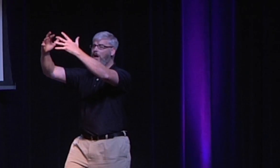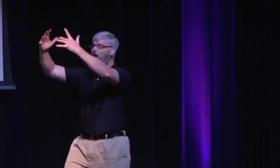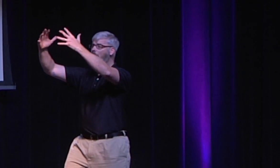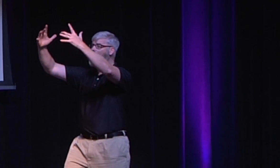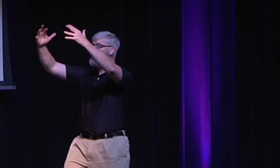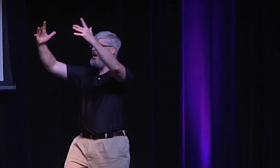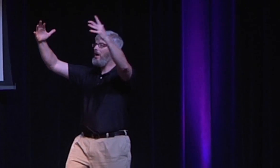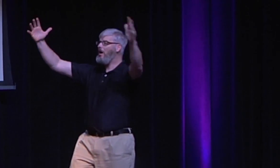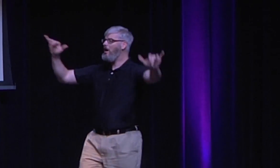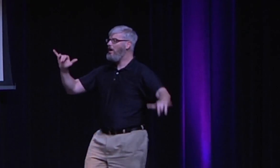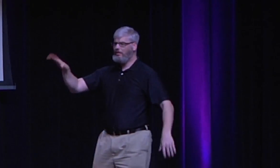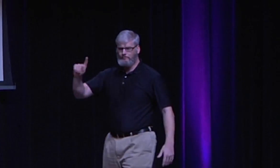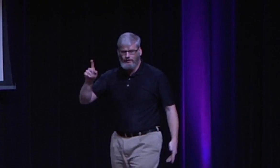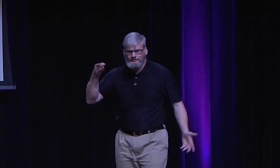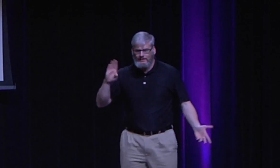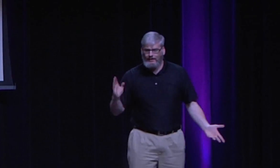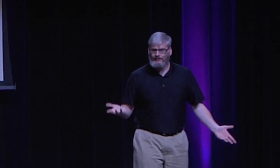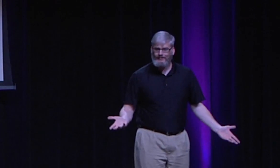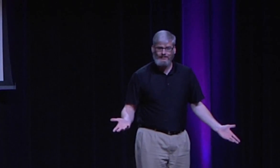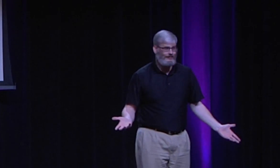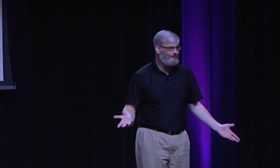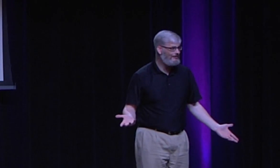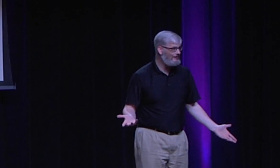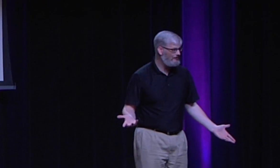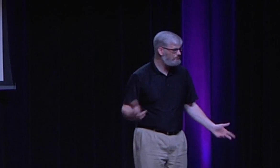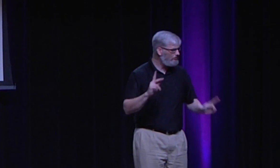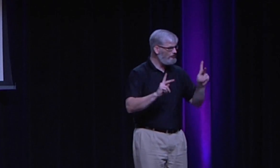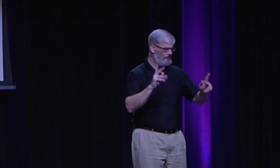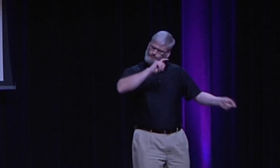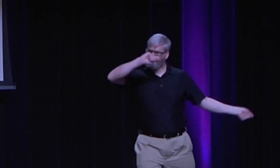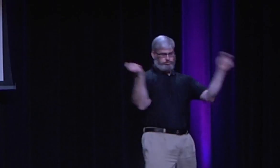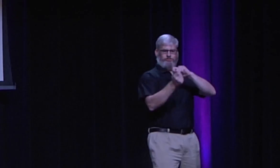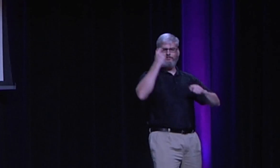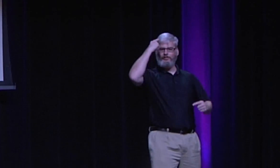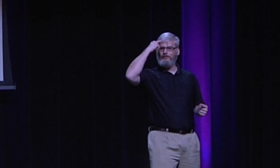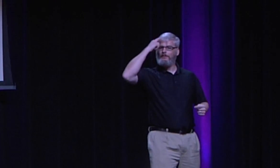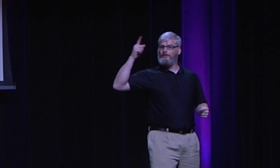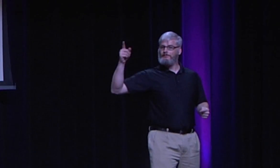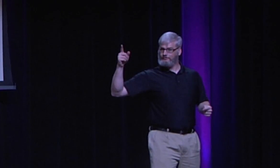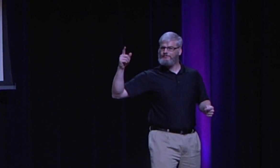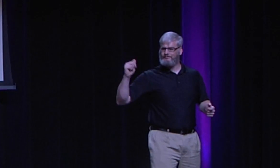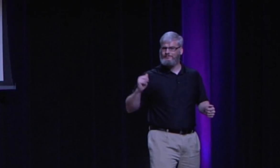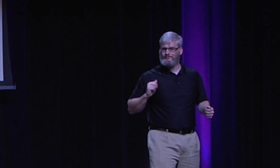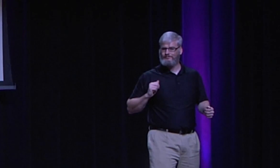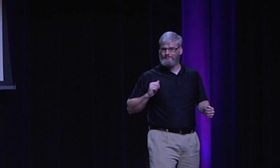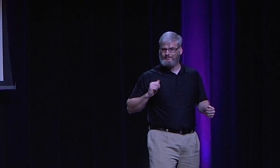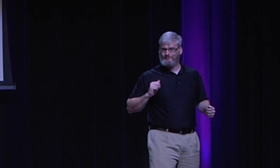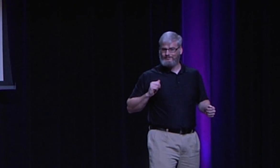planets and the entirety and the massiveness of the universe. And we said, okay, well, where is God? Because we should